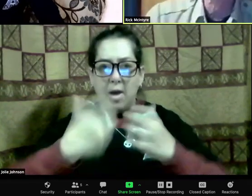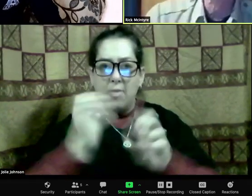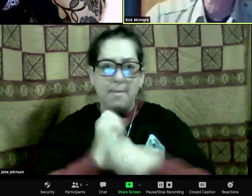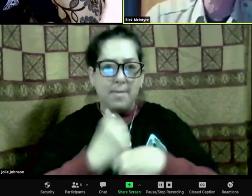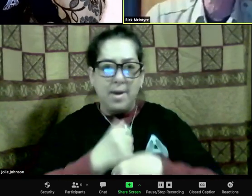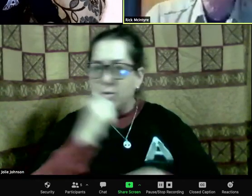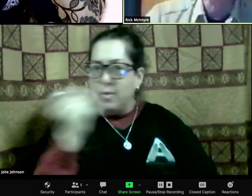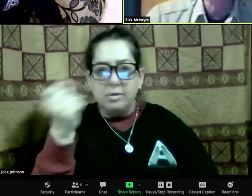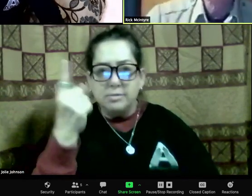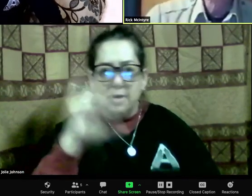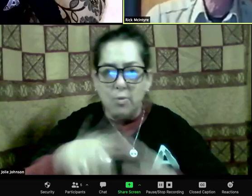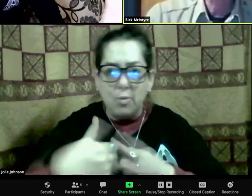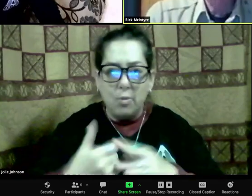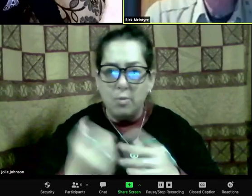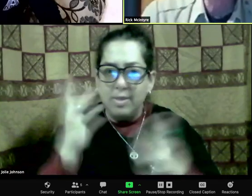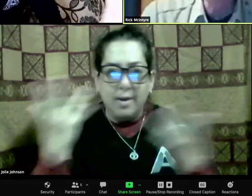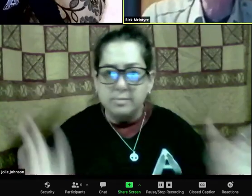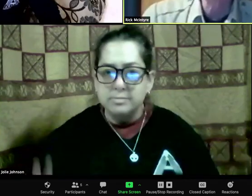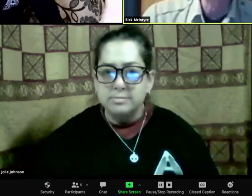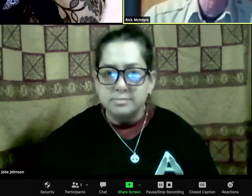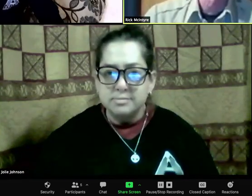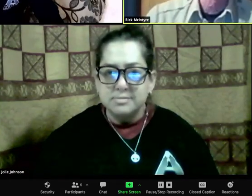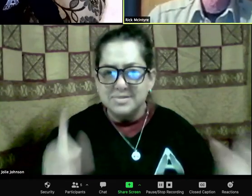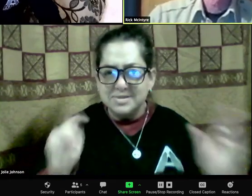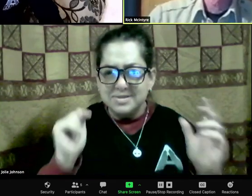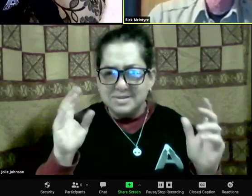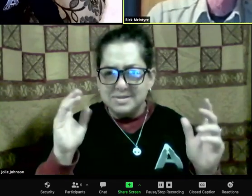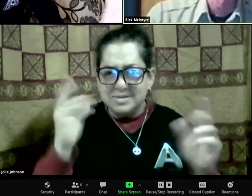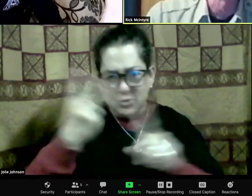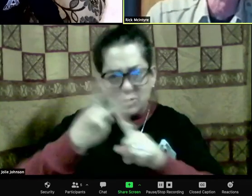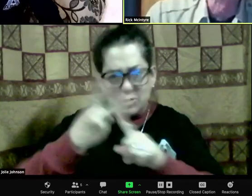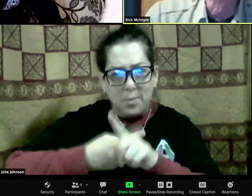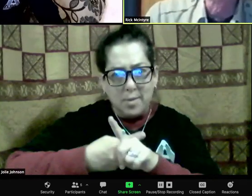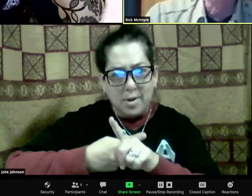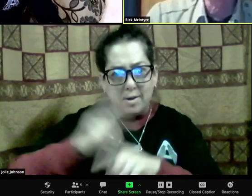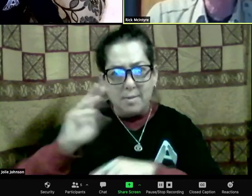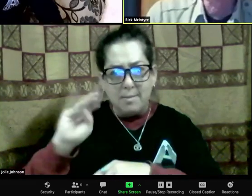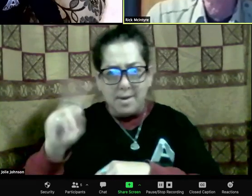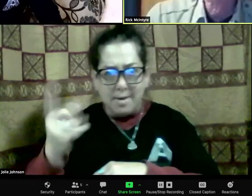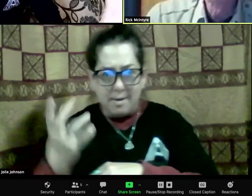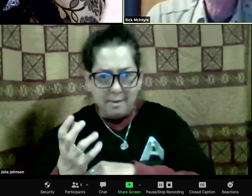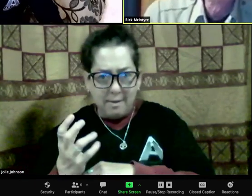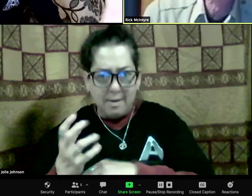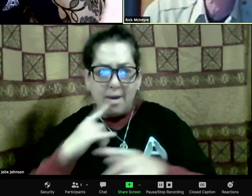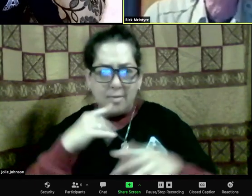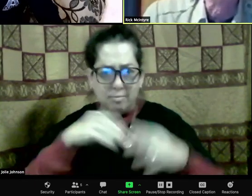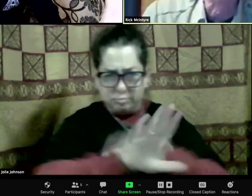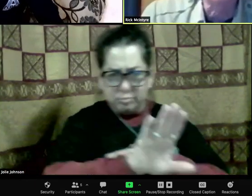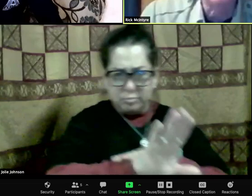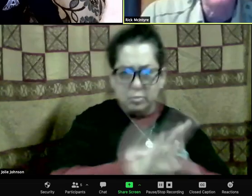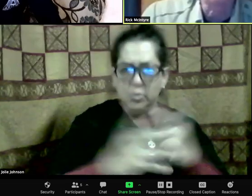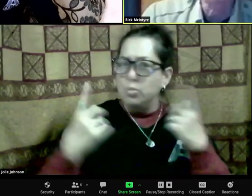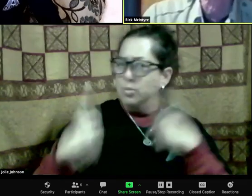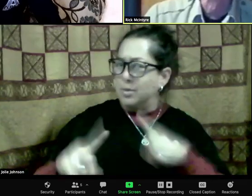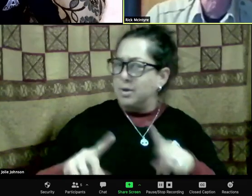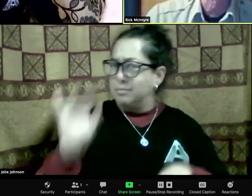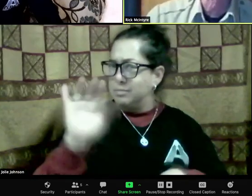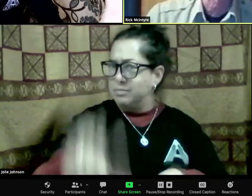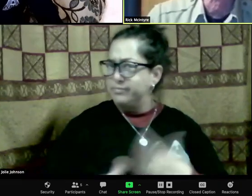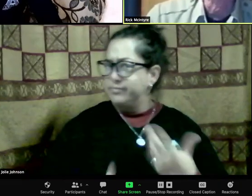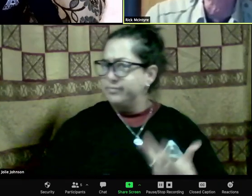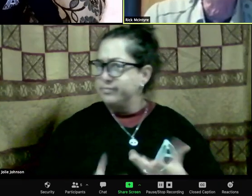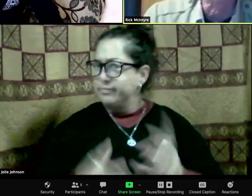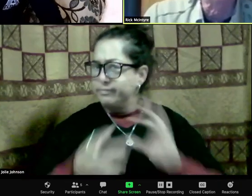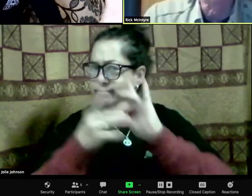interested in him in the mating season or won't give them a bone. They seem to be very, very respectful. My